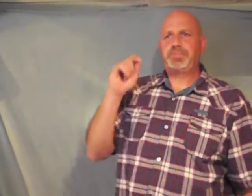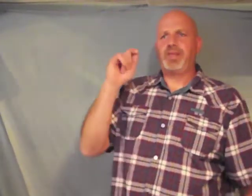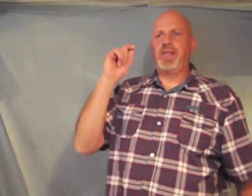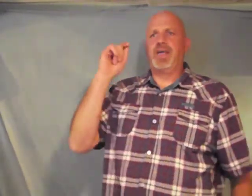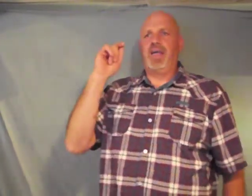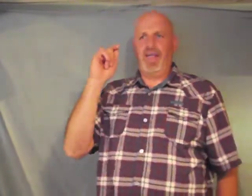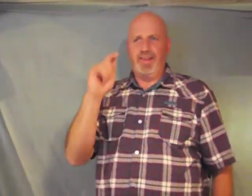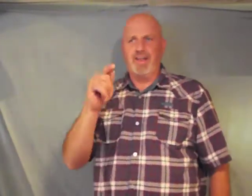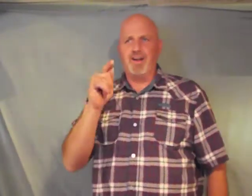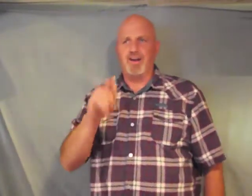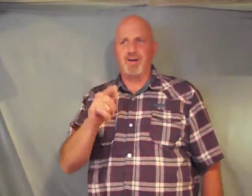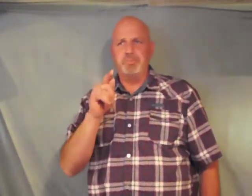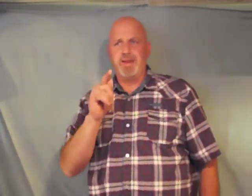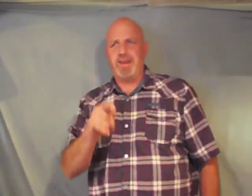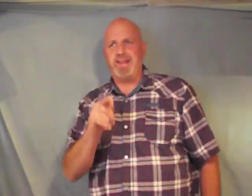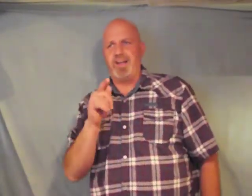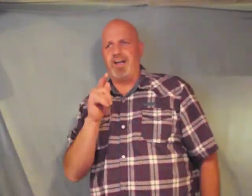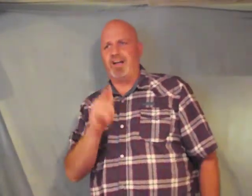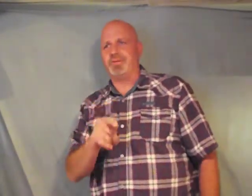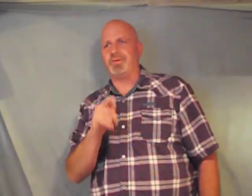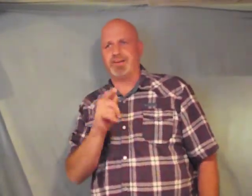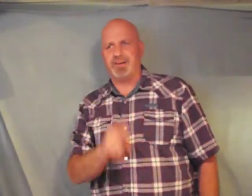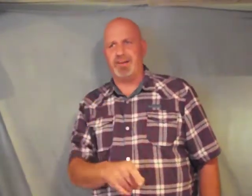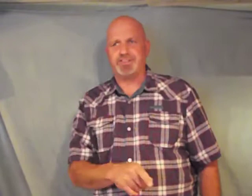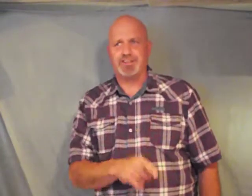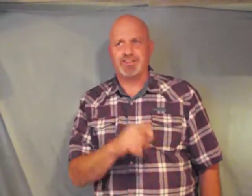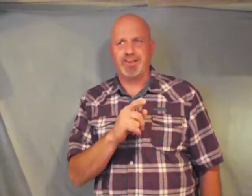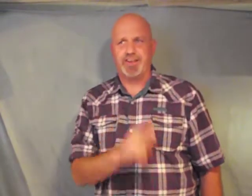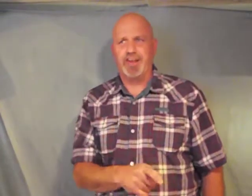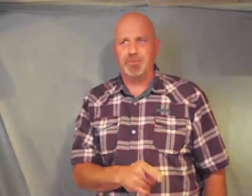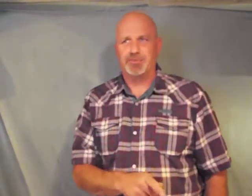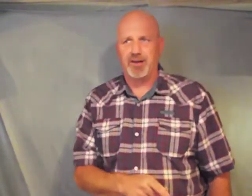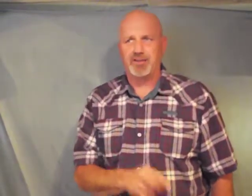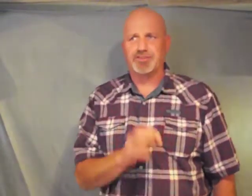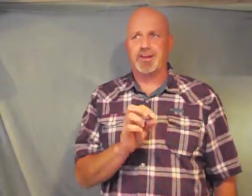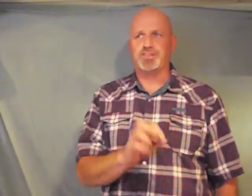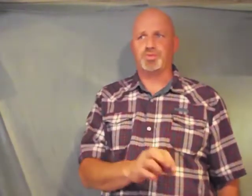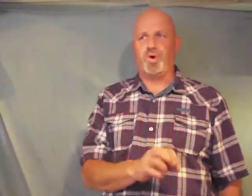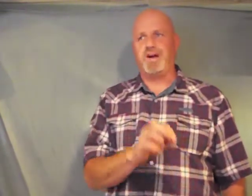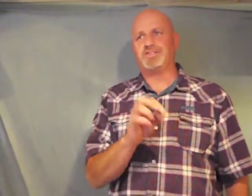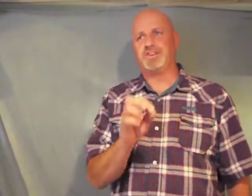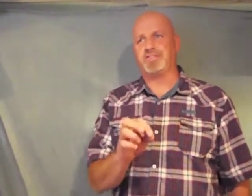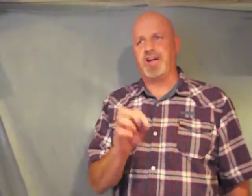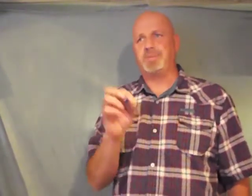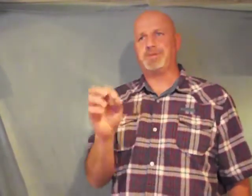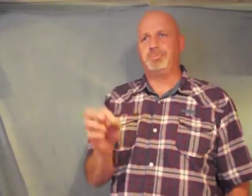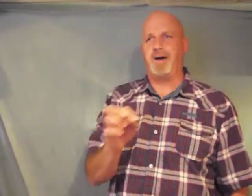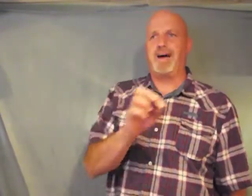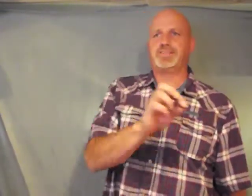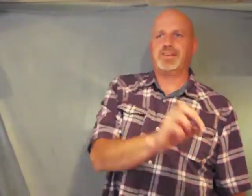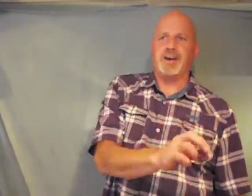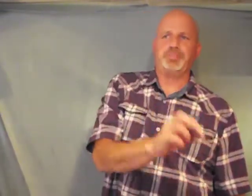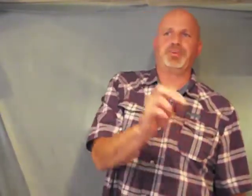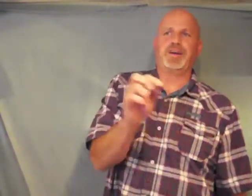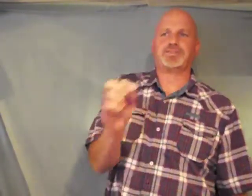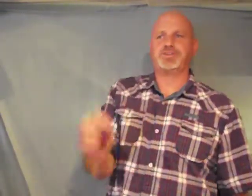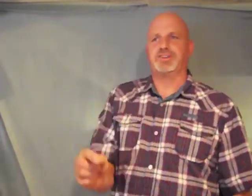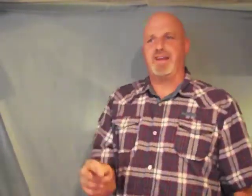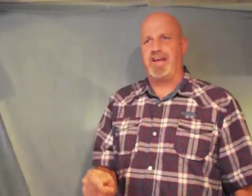and there are many other traditions that they observed such as washing of cups and pots and copper vessels and dining